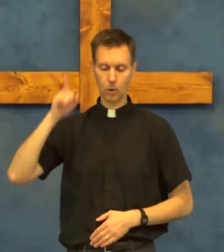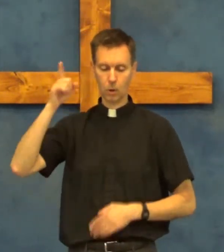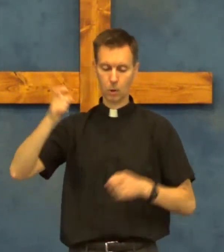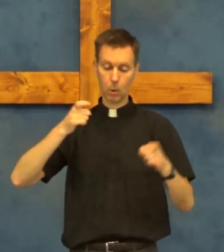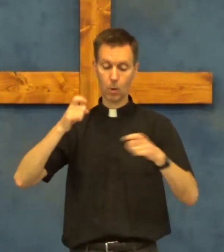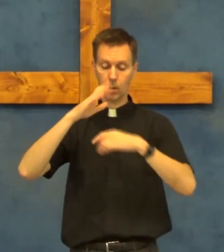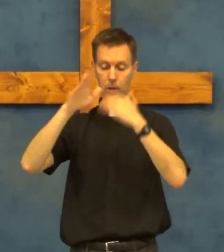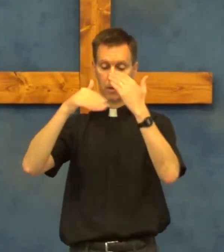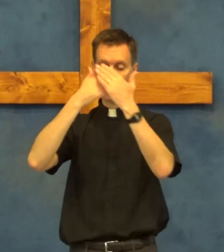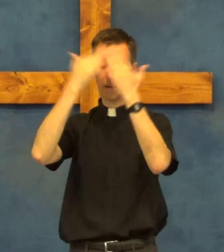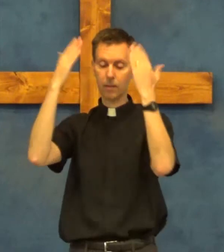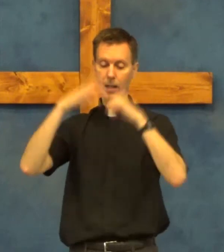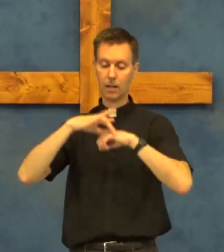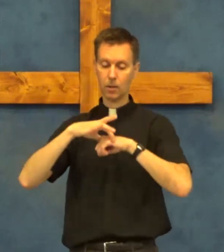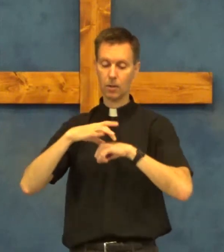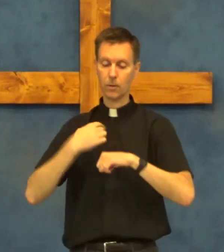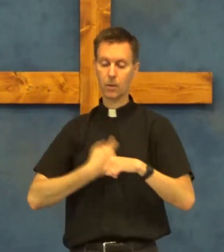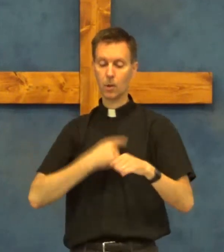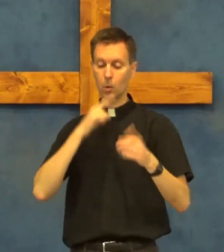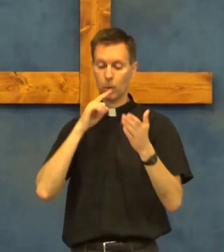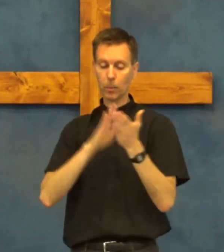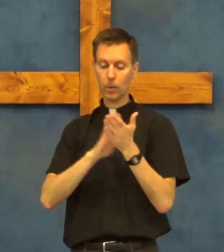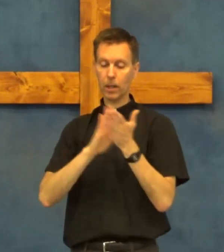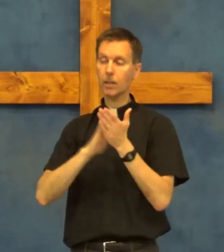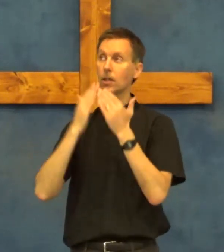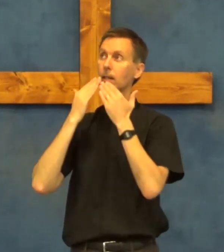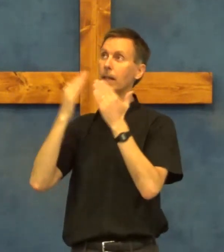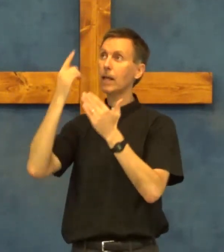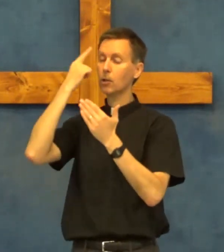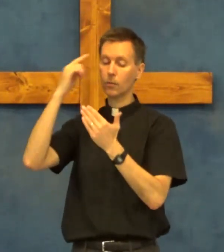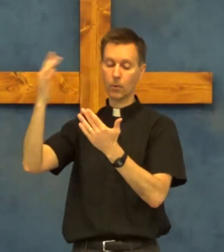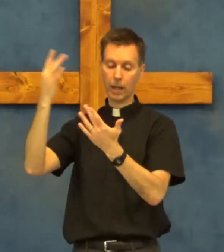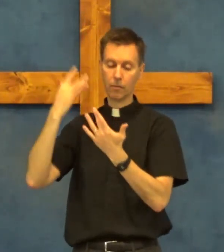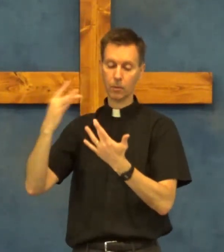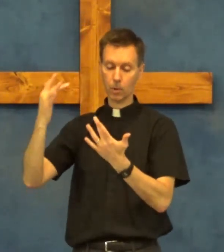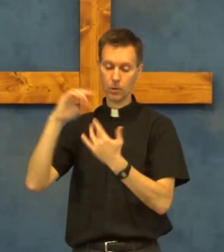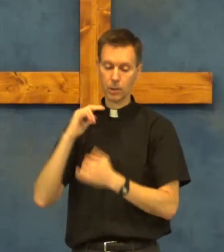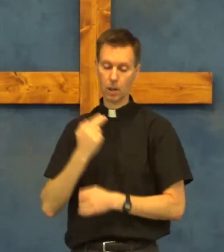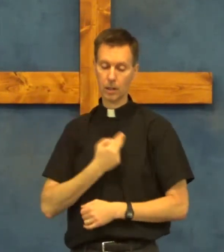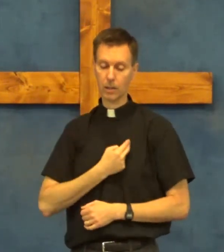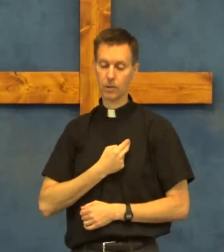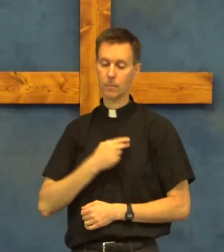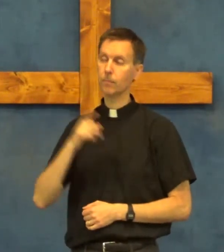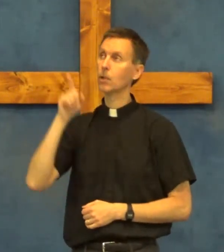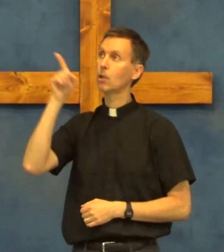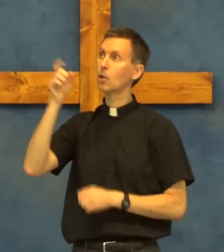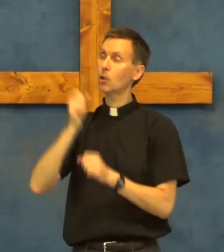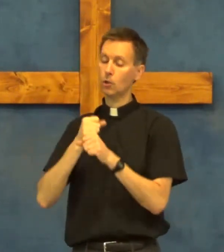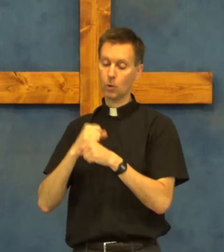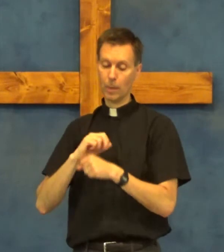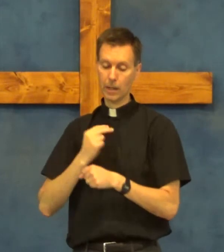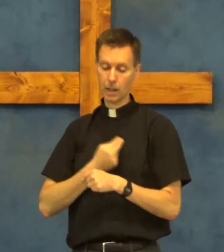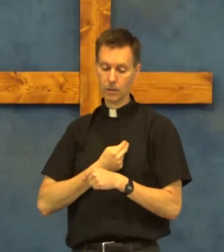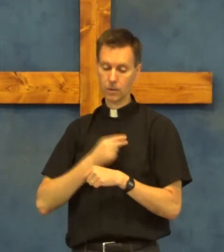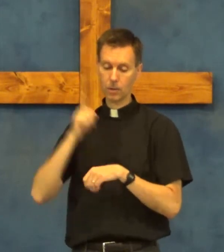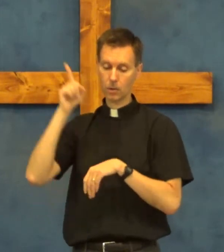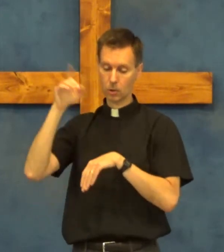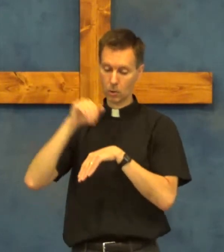Lord of heaven and earth we praise and thank you for having mercy on us you made us you